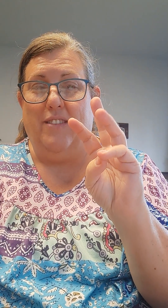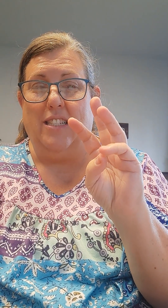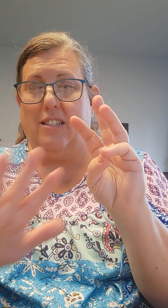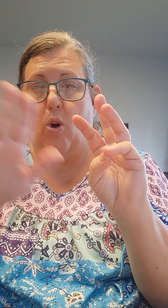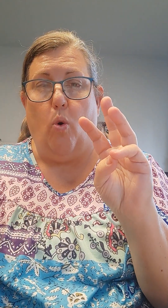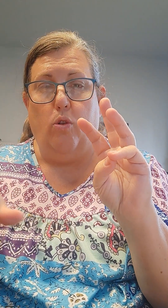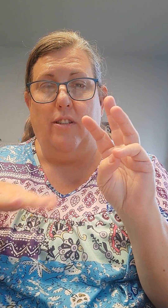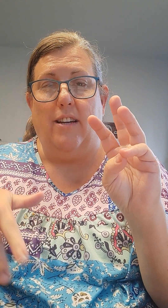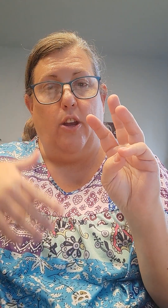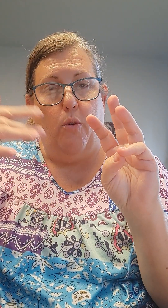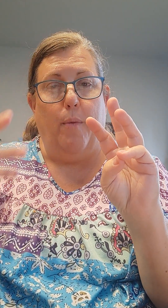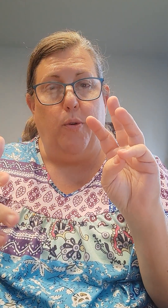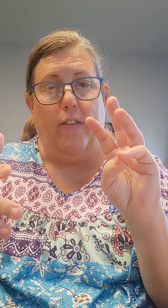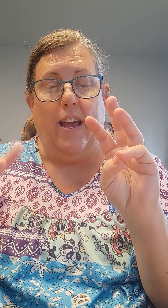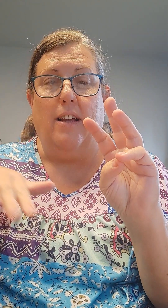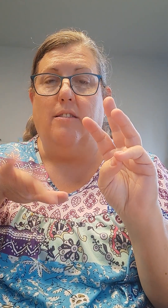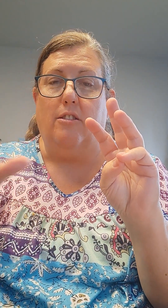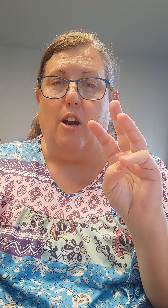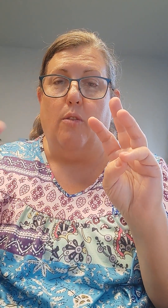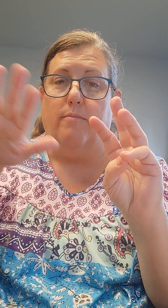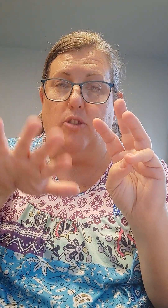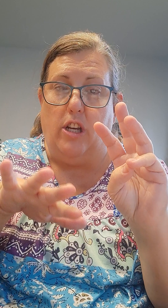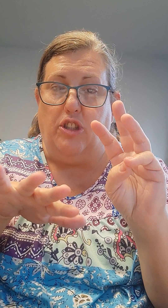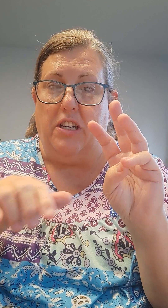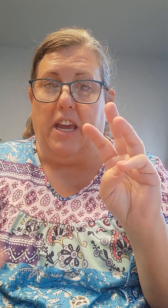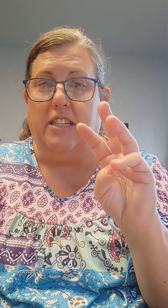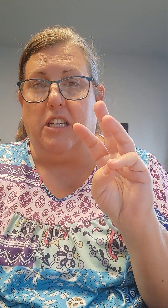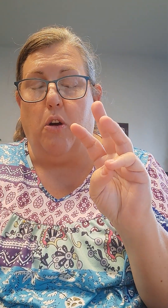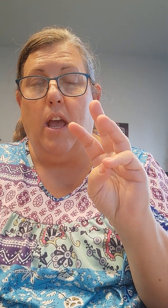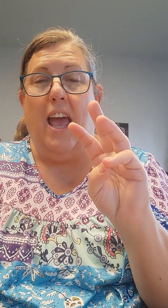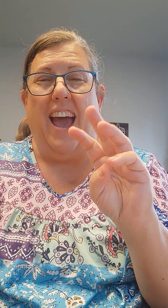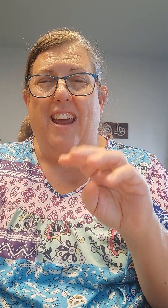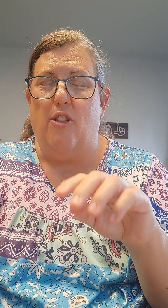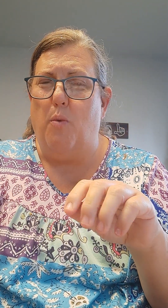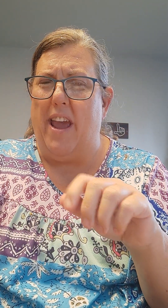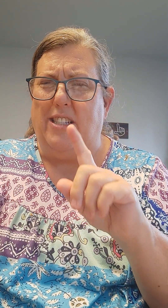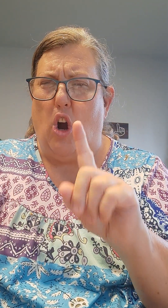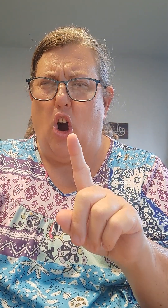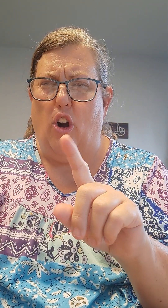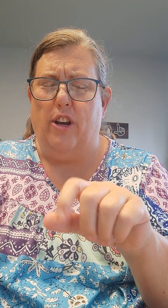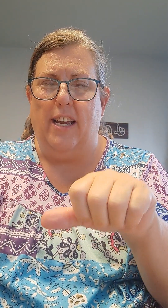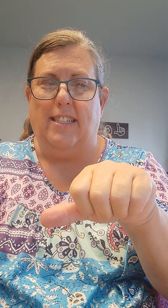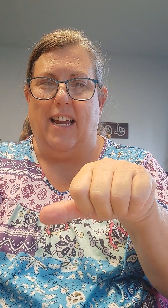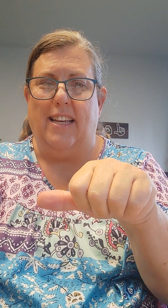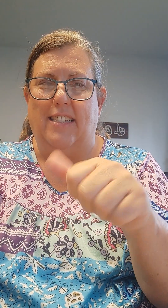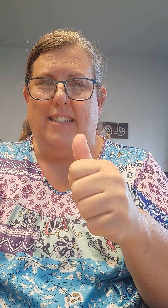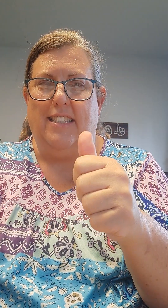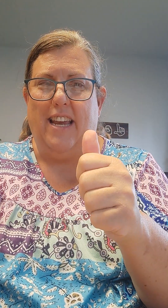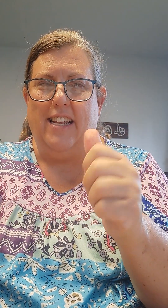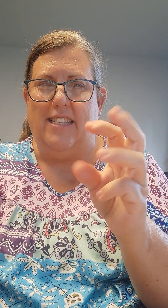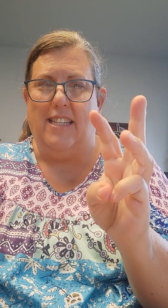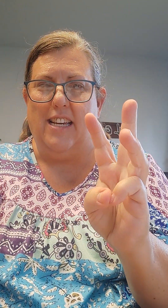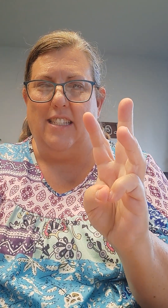That's old. I grew up doing that and so changing the ASL. Another way it's hard. It's like ten this.